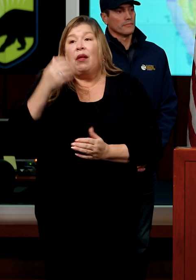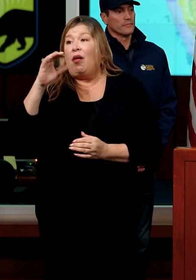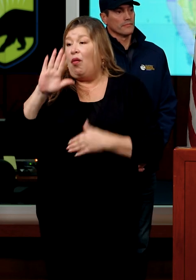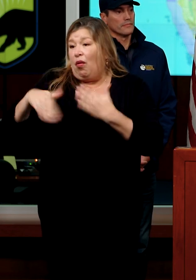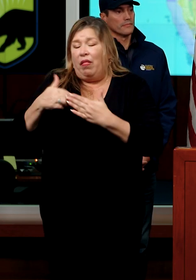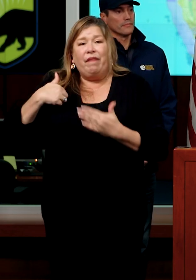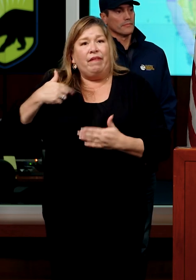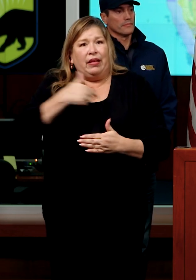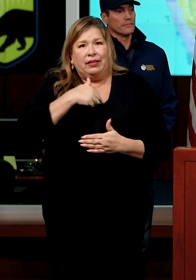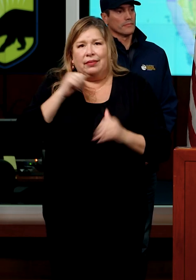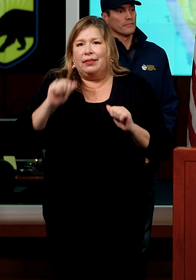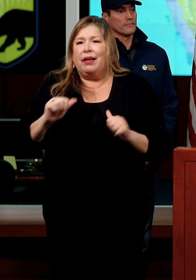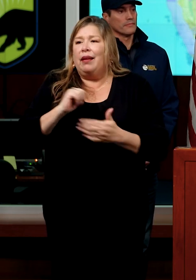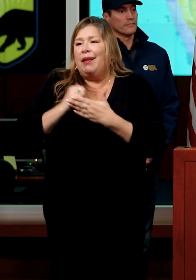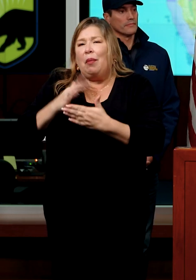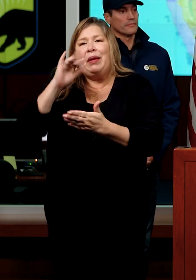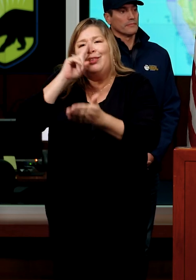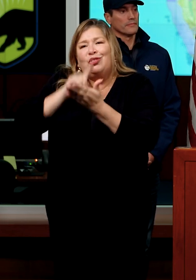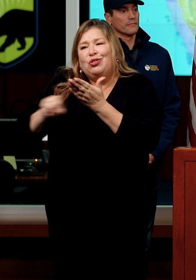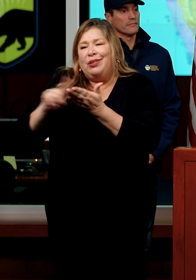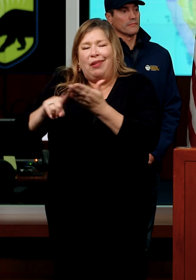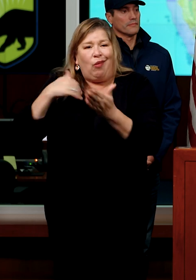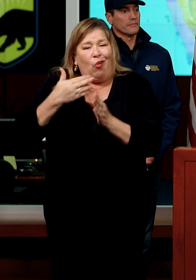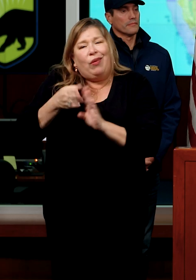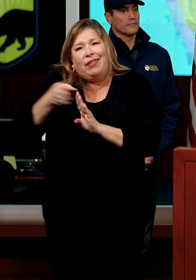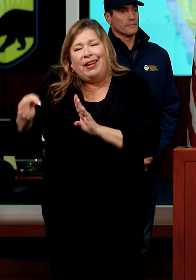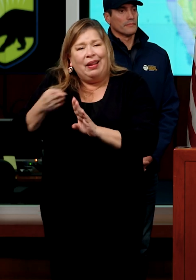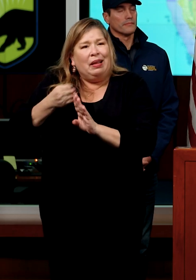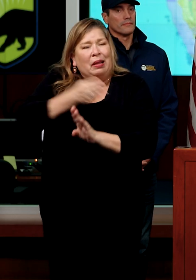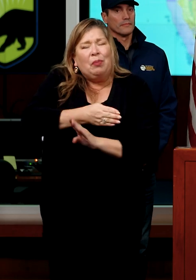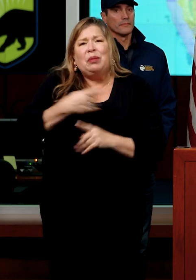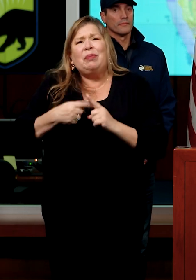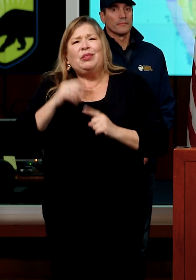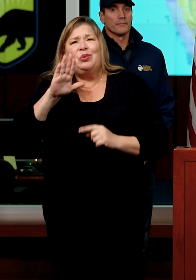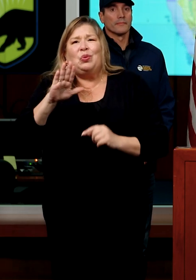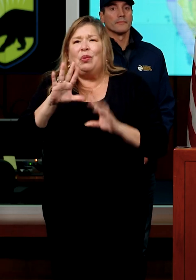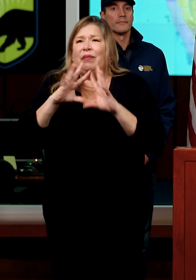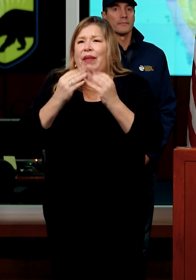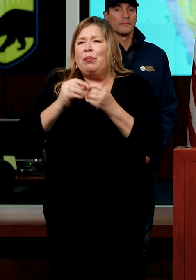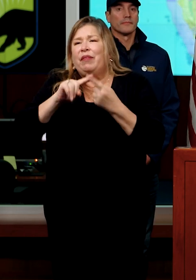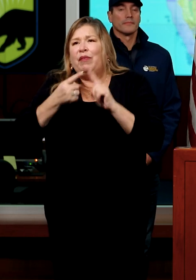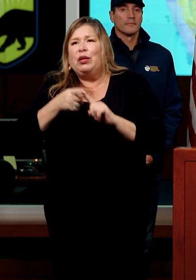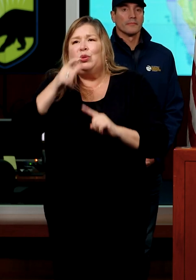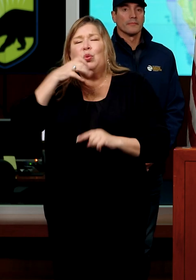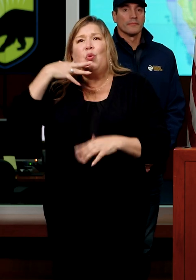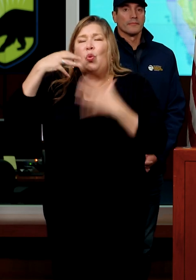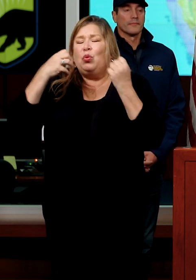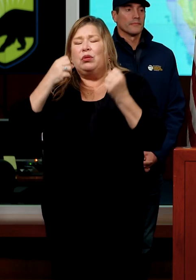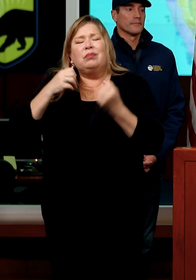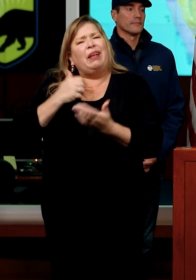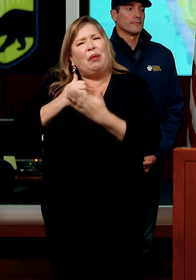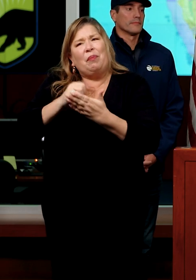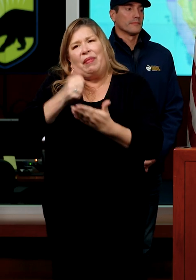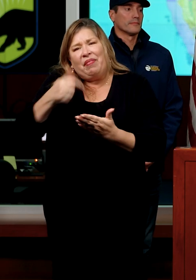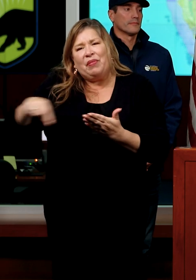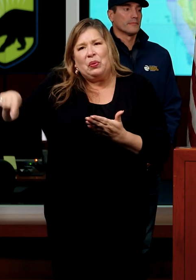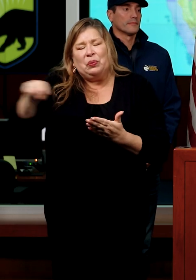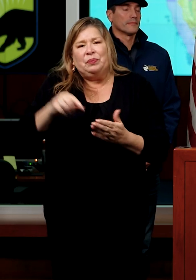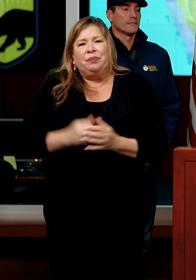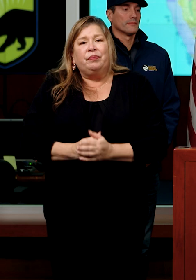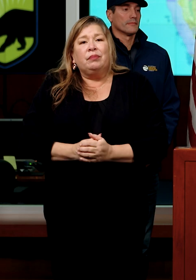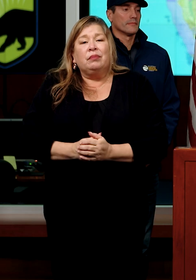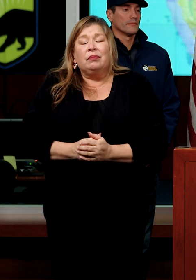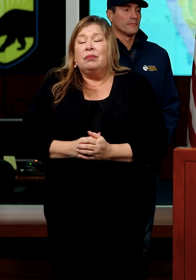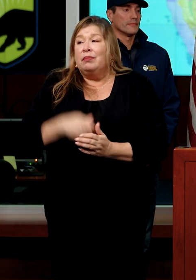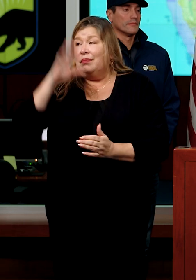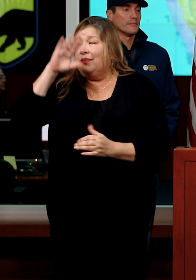checking in on our neighbors, connecting with the older people in your life, and other support to persons who might need help. And finally, given all